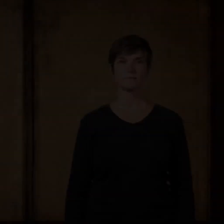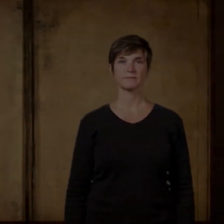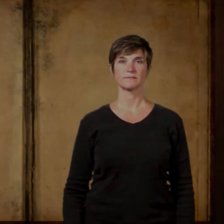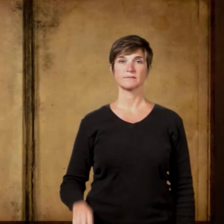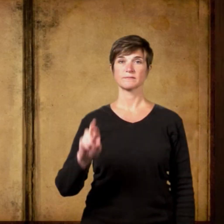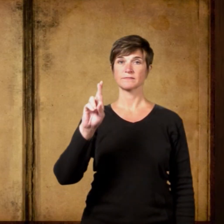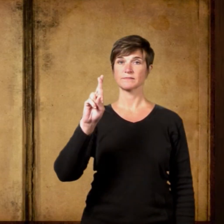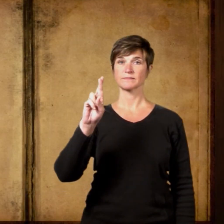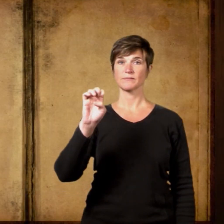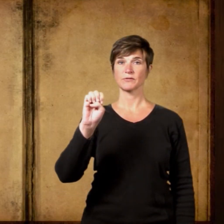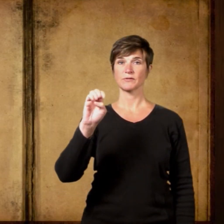Recital